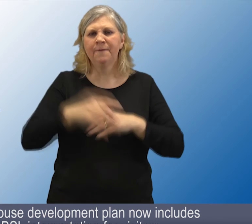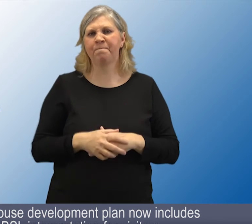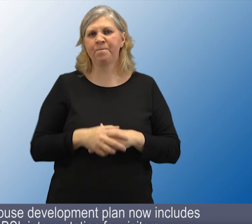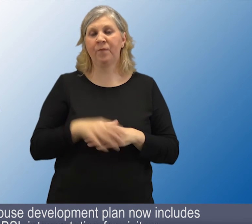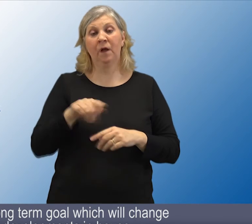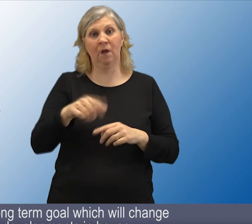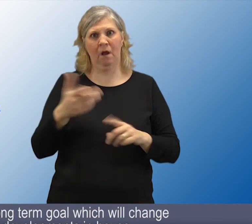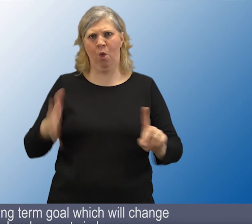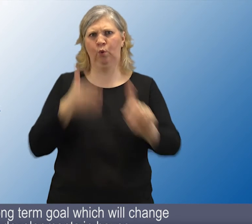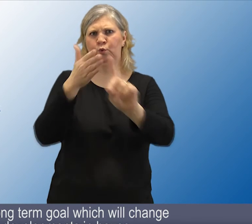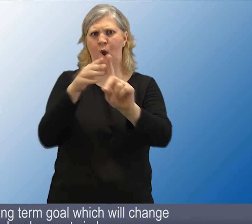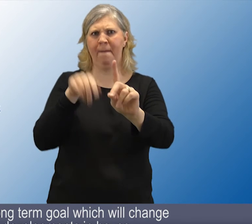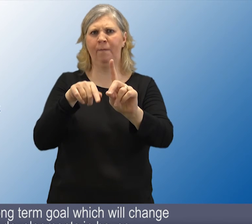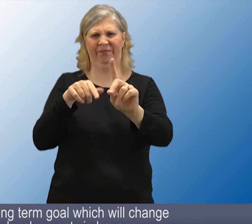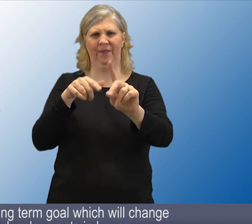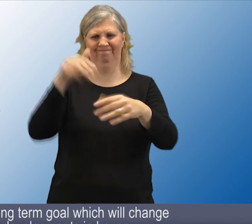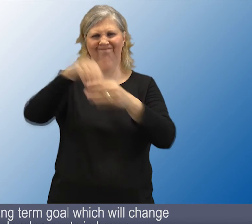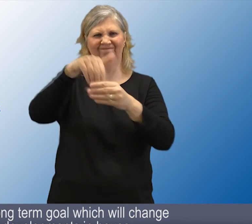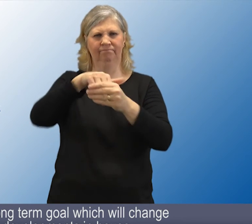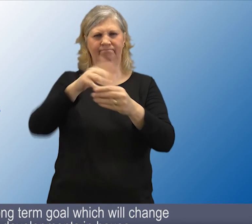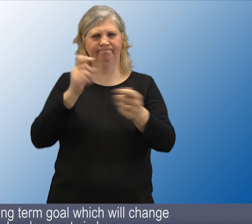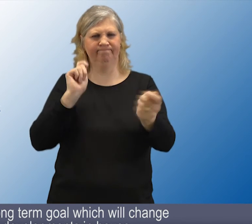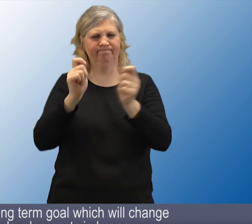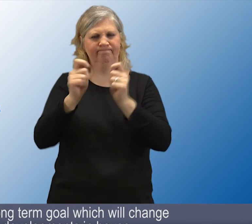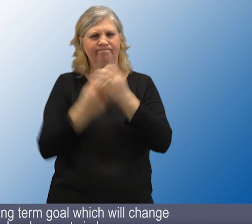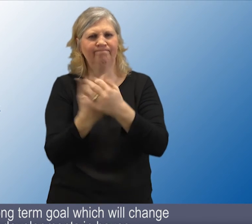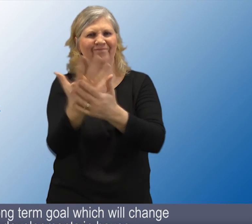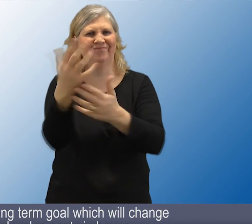which will change with developments in-house. 35.